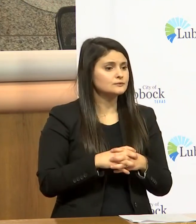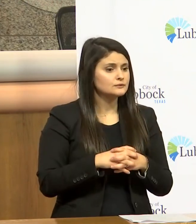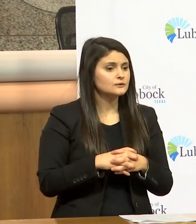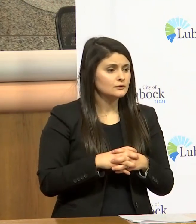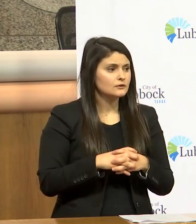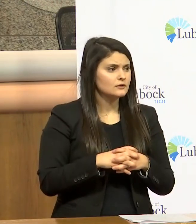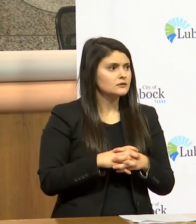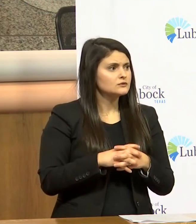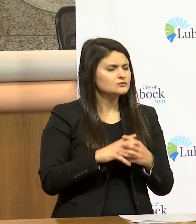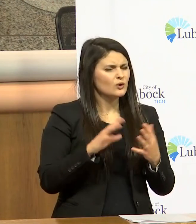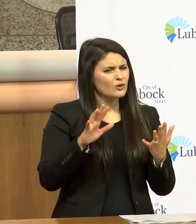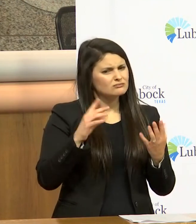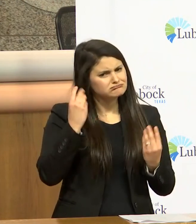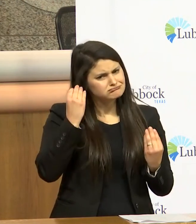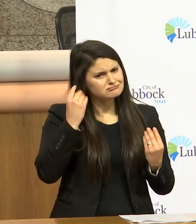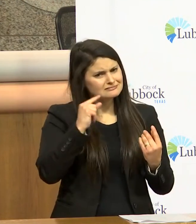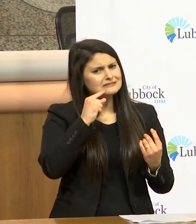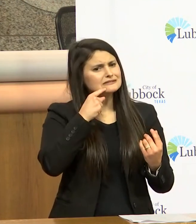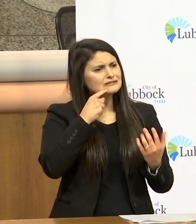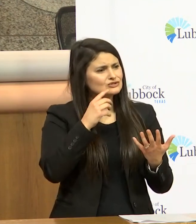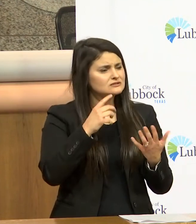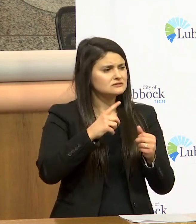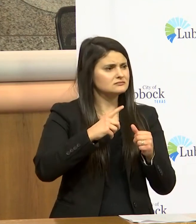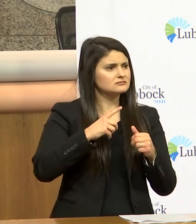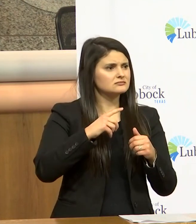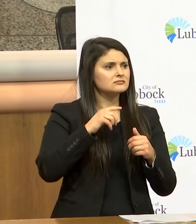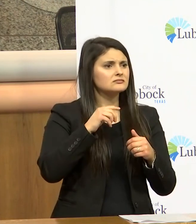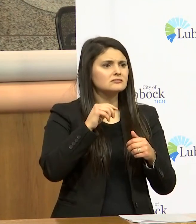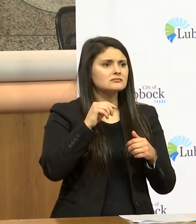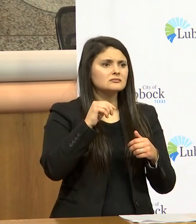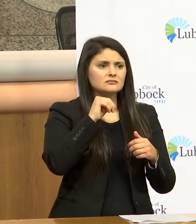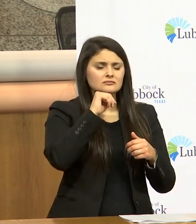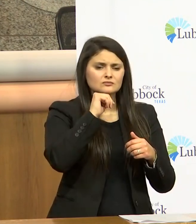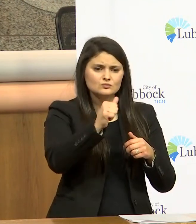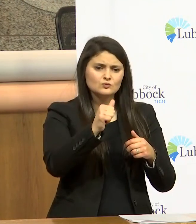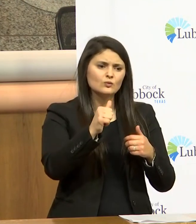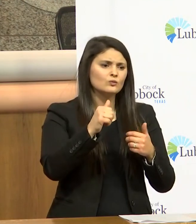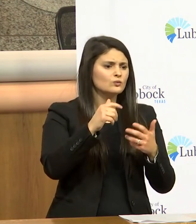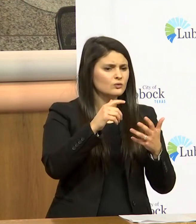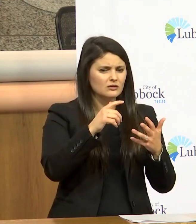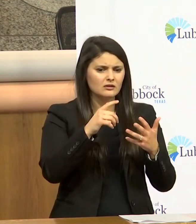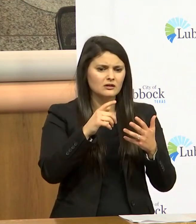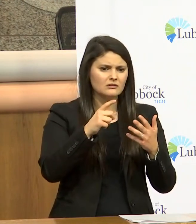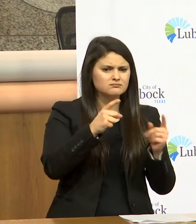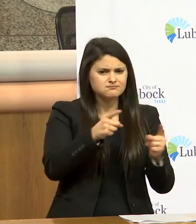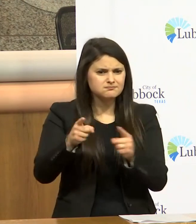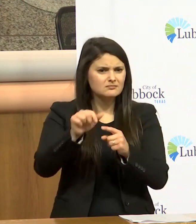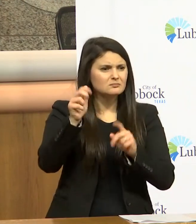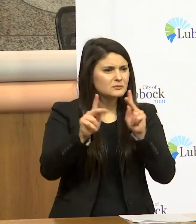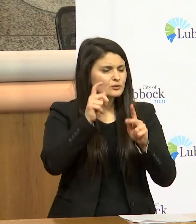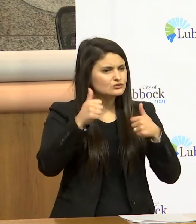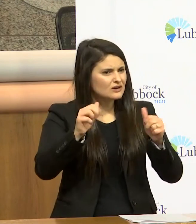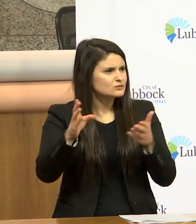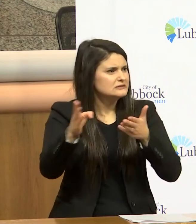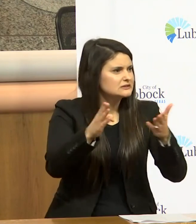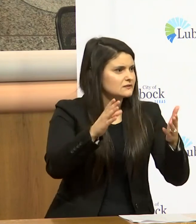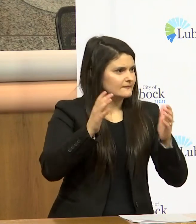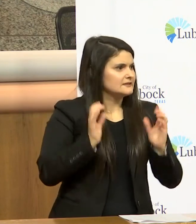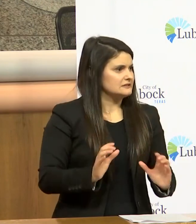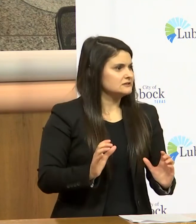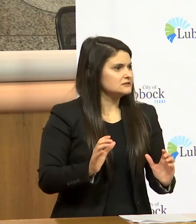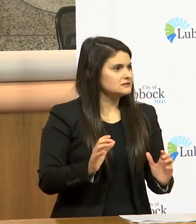let's be serious about this let's not take the time of people who are trying to serve the citizens by hearing